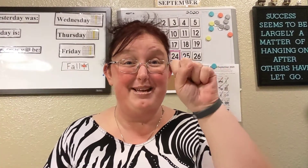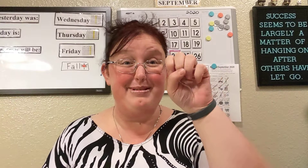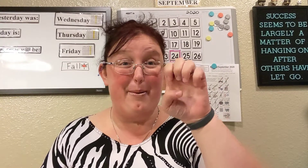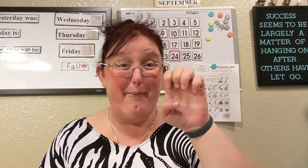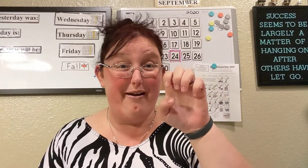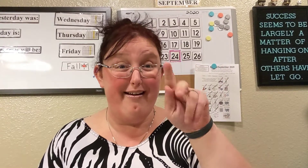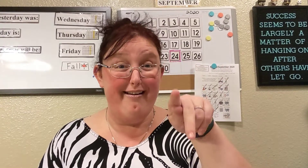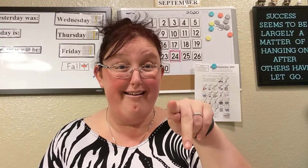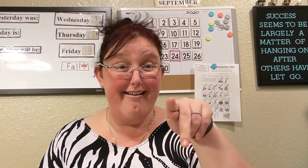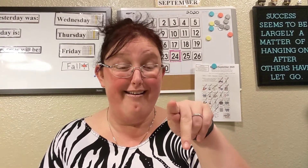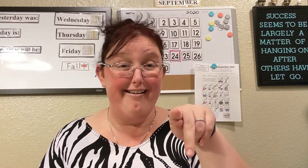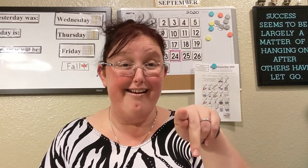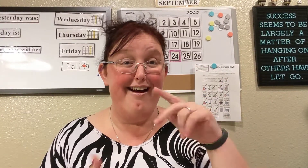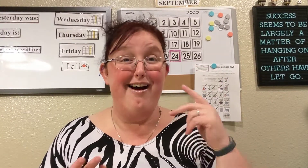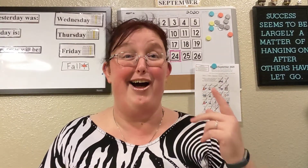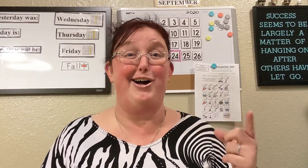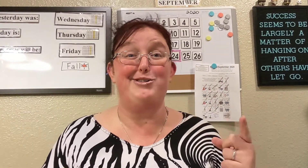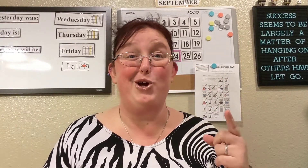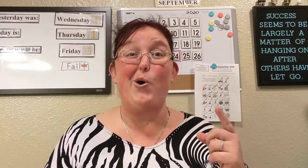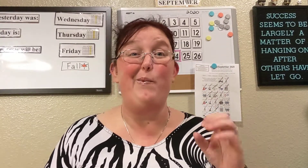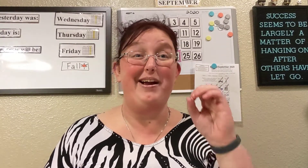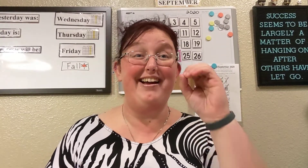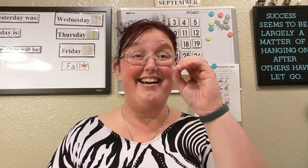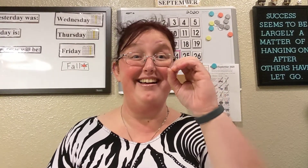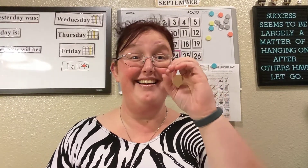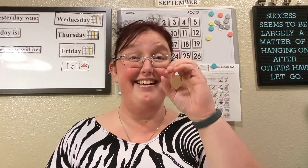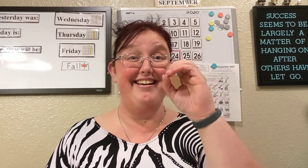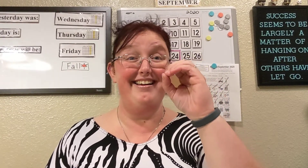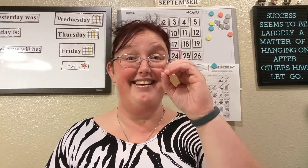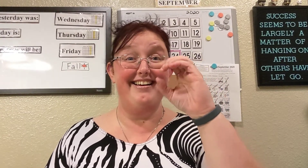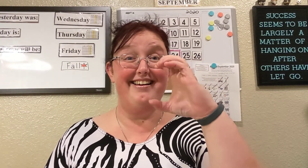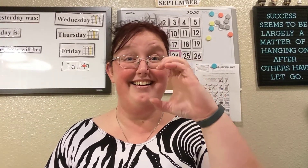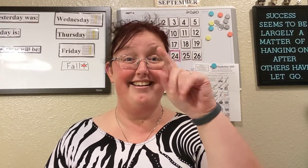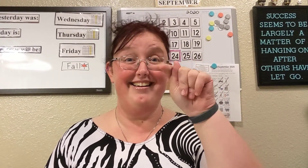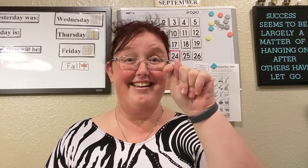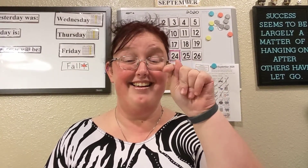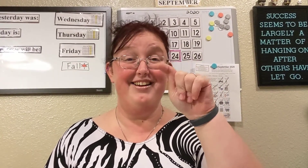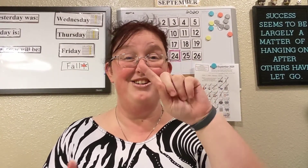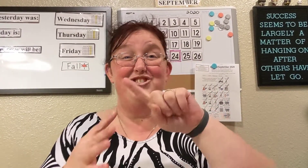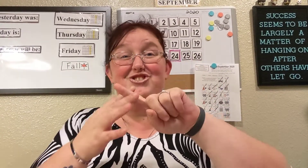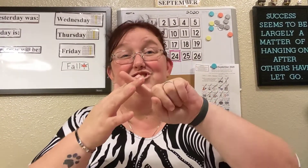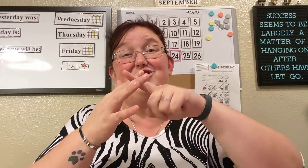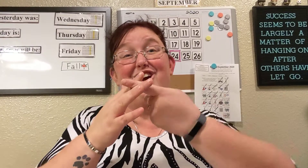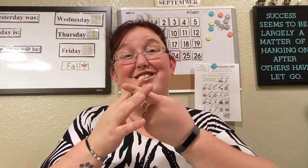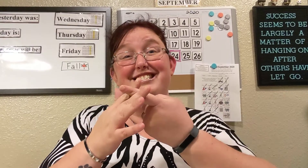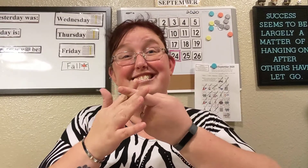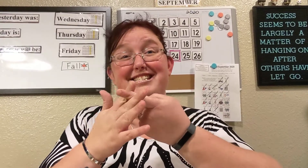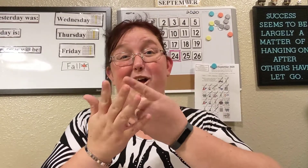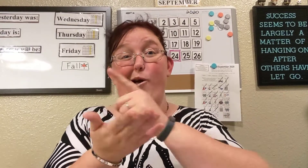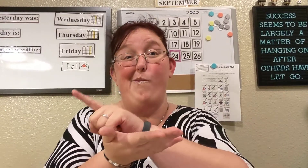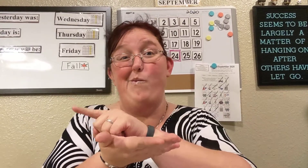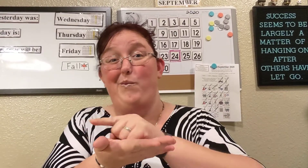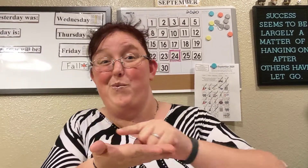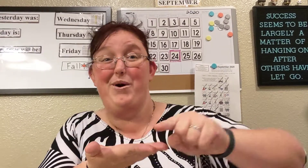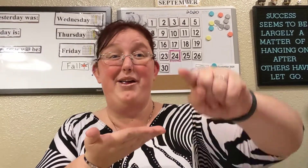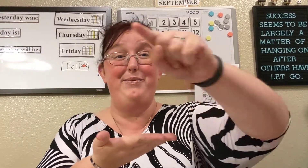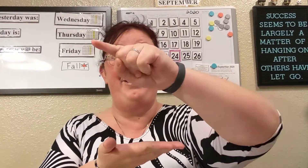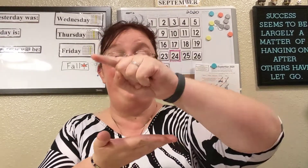September October starts one week